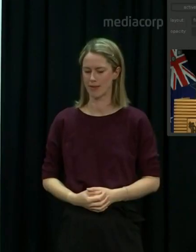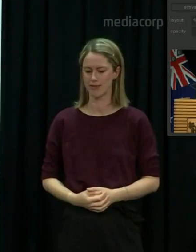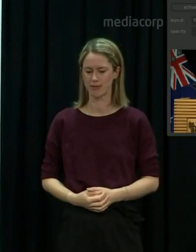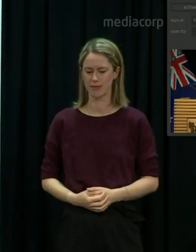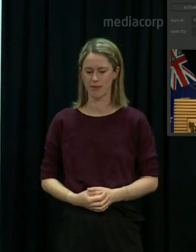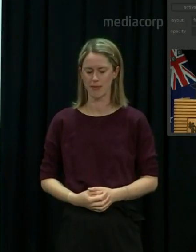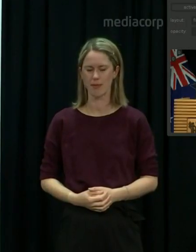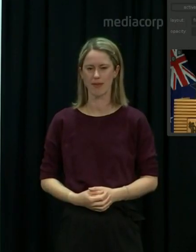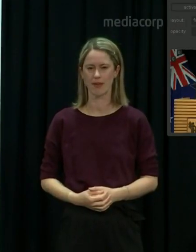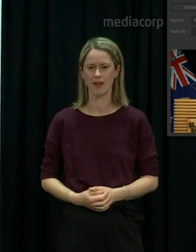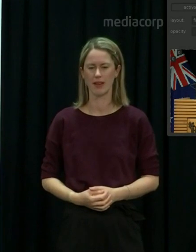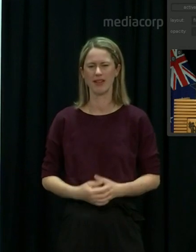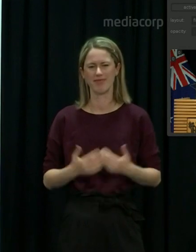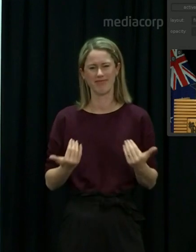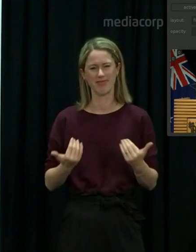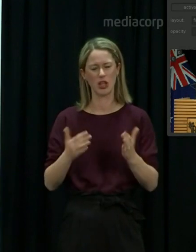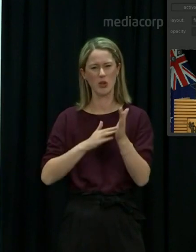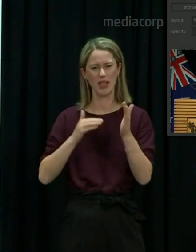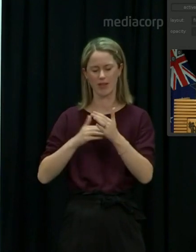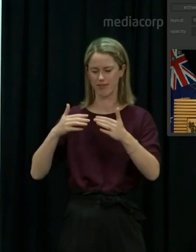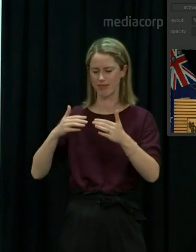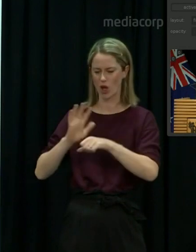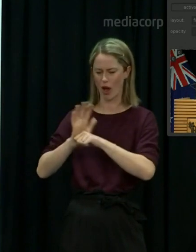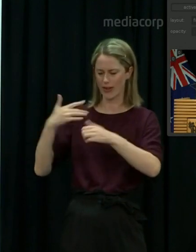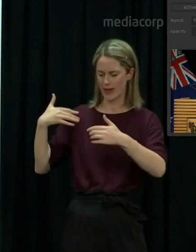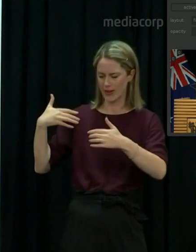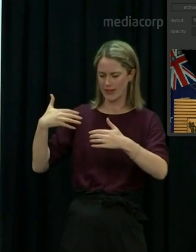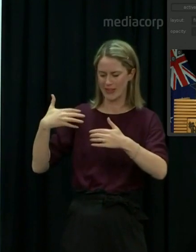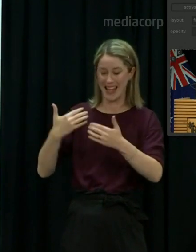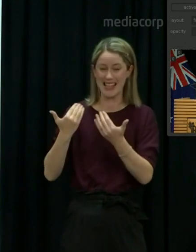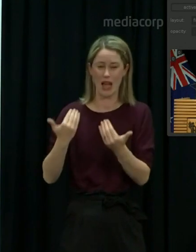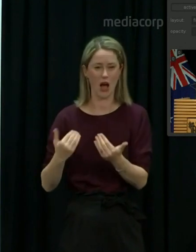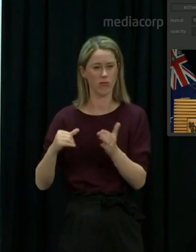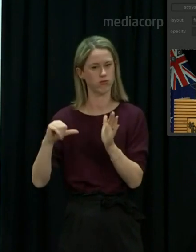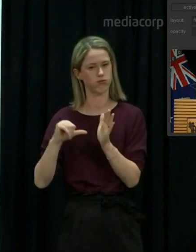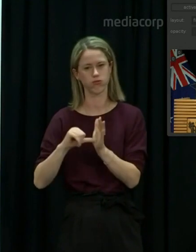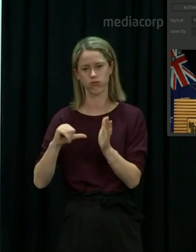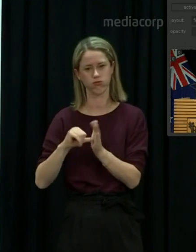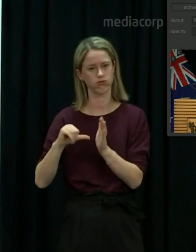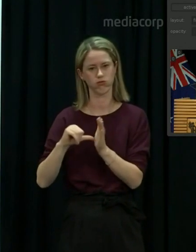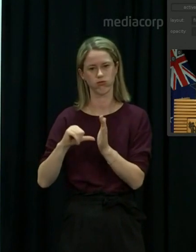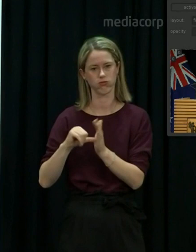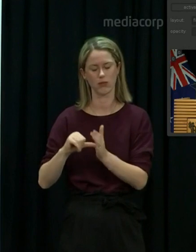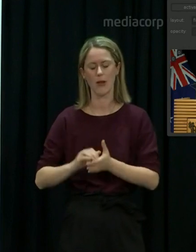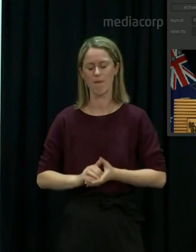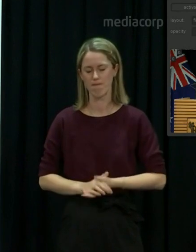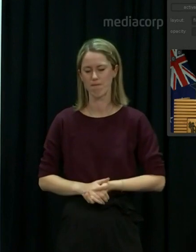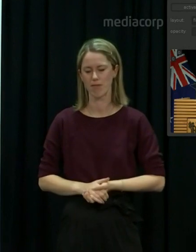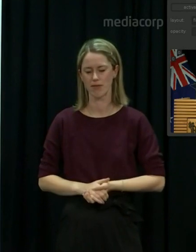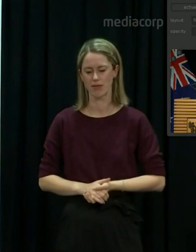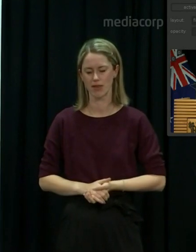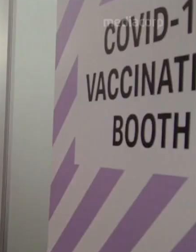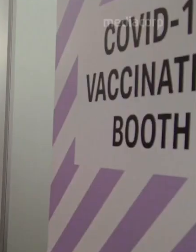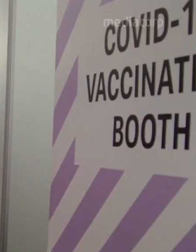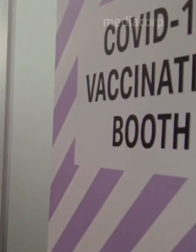New Zealand is at one of the trickiest and most challenging moments in the COVID-19 pandemic so far. However, there is a